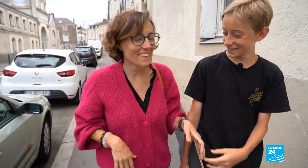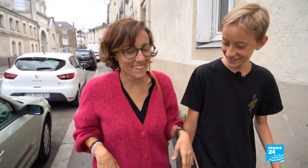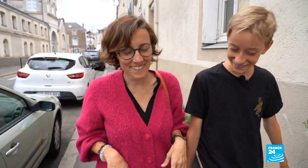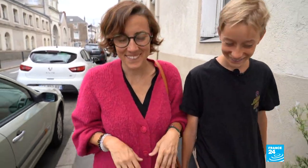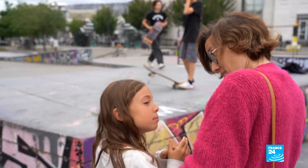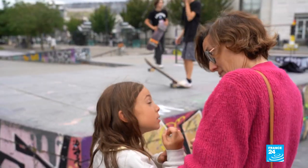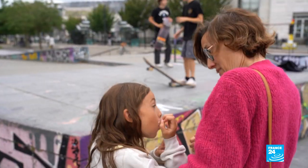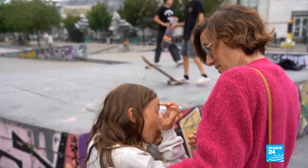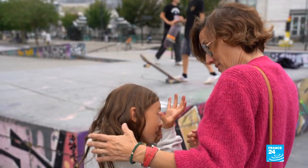by the acronym CODA.